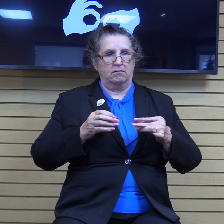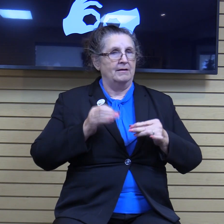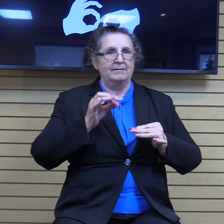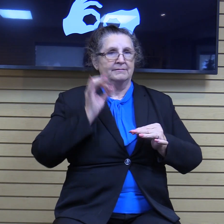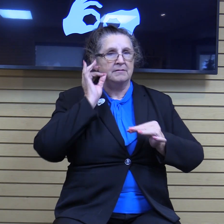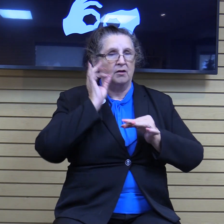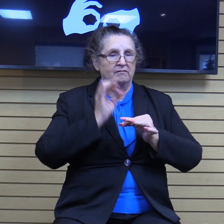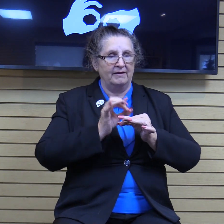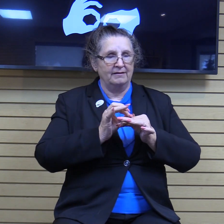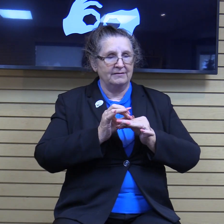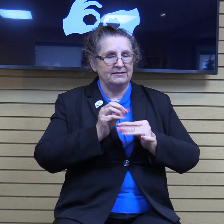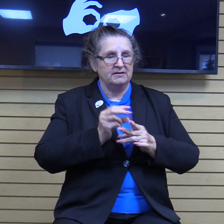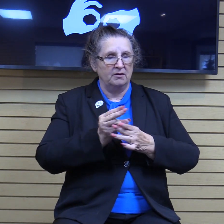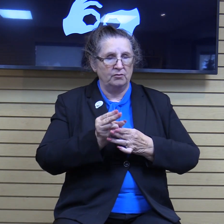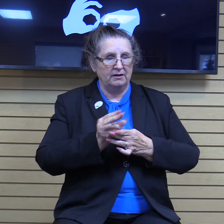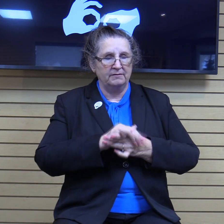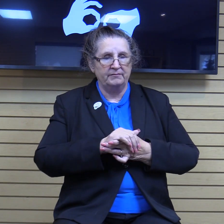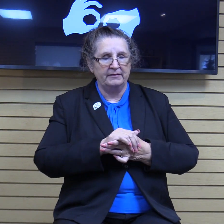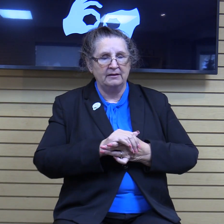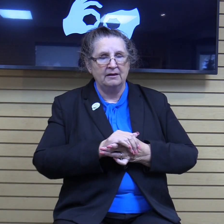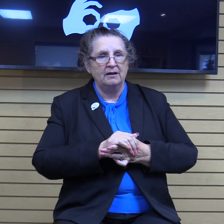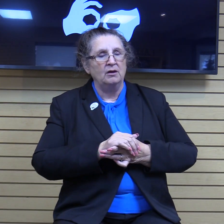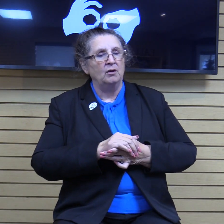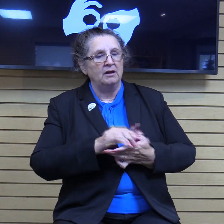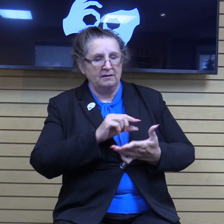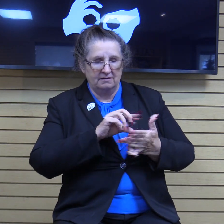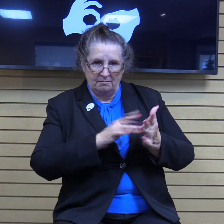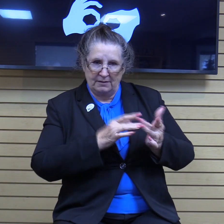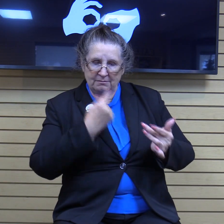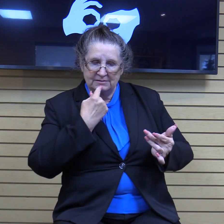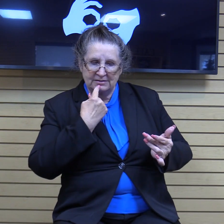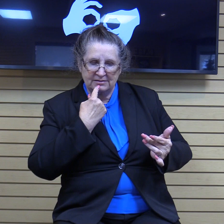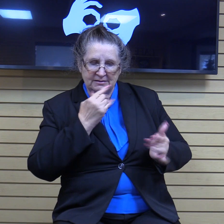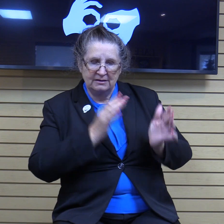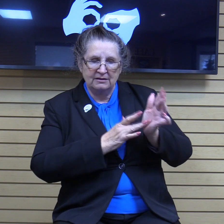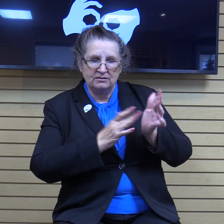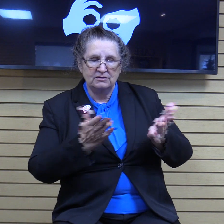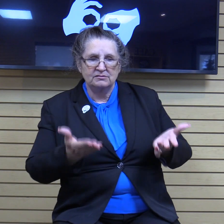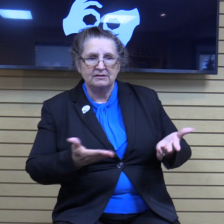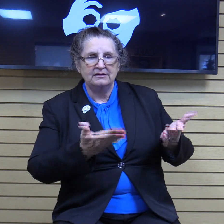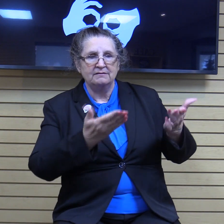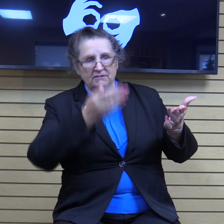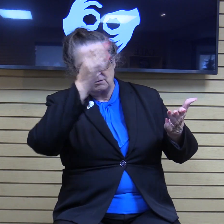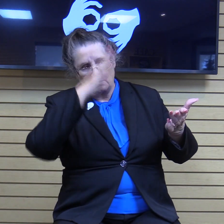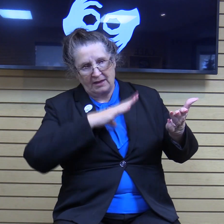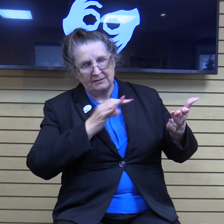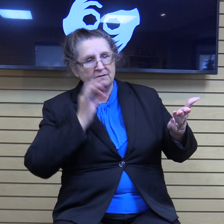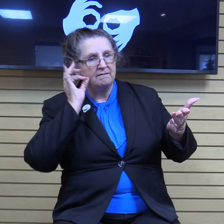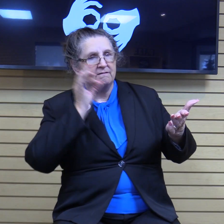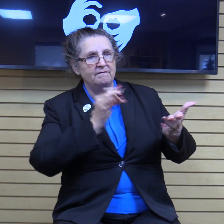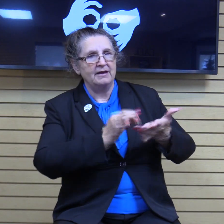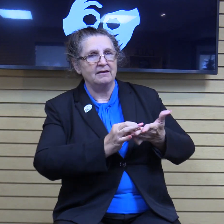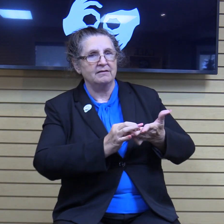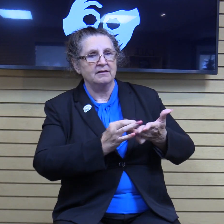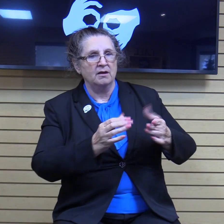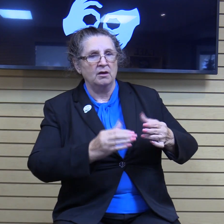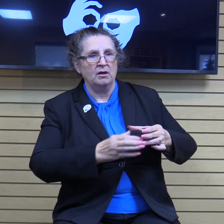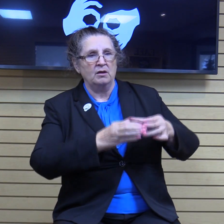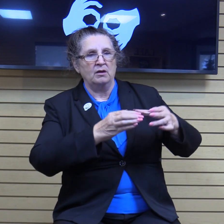discover in this text that it's Jesus who is lifting this man's faith. It's the image of a man who